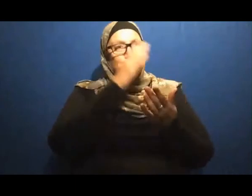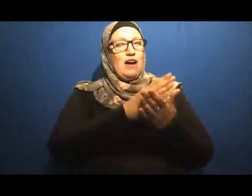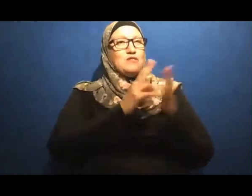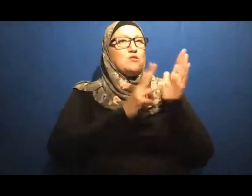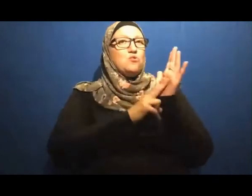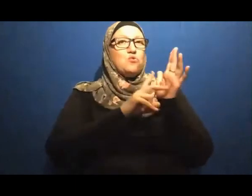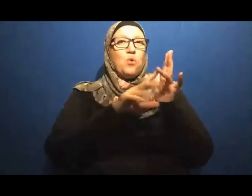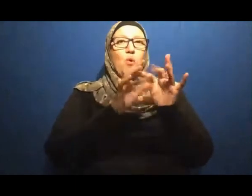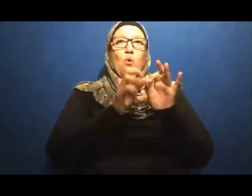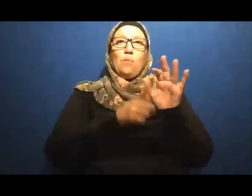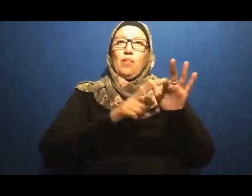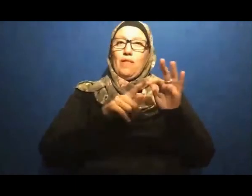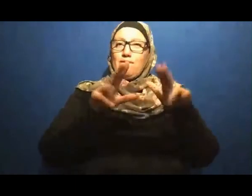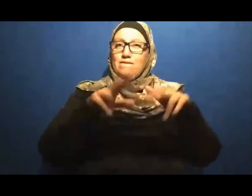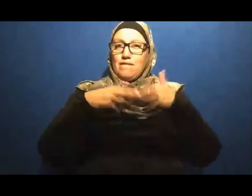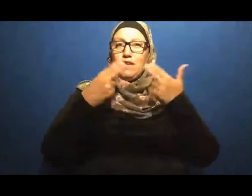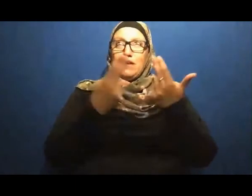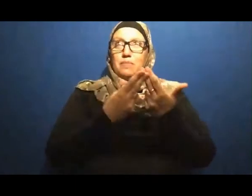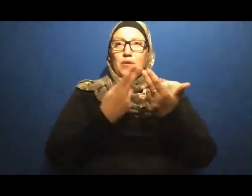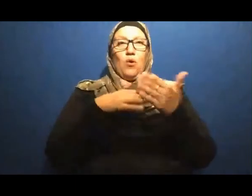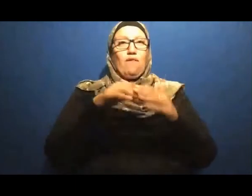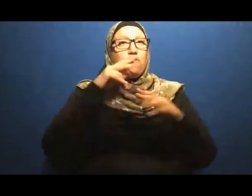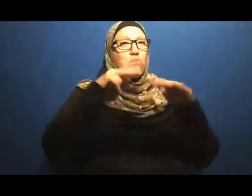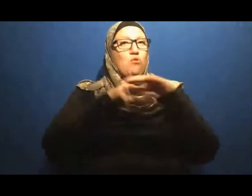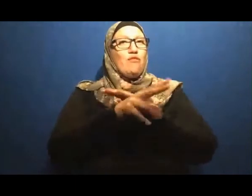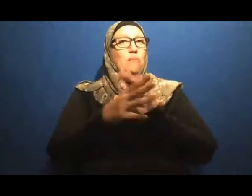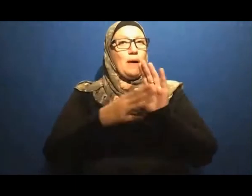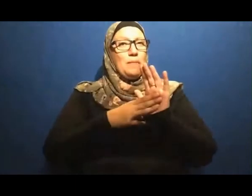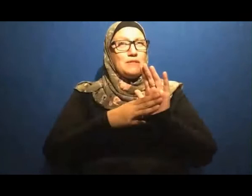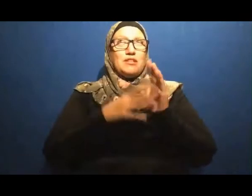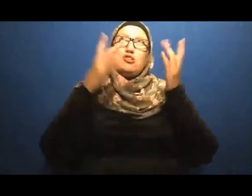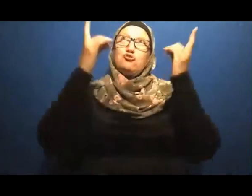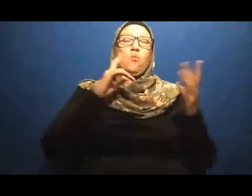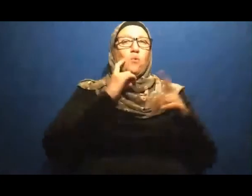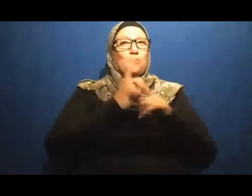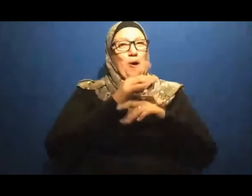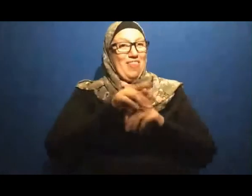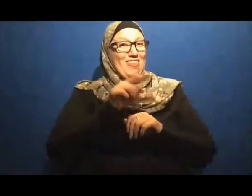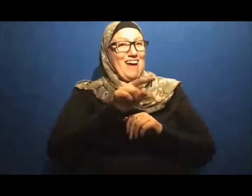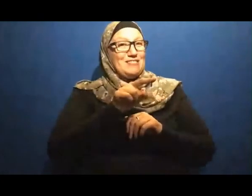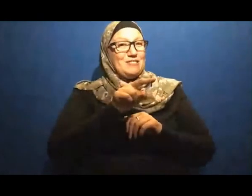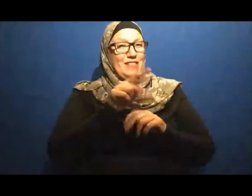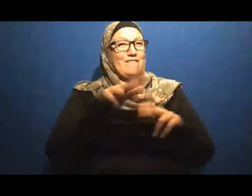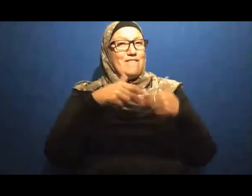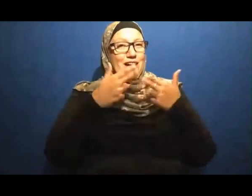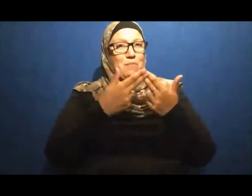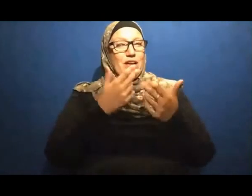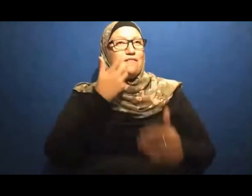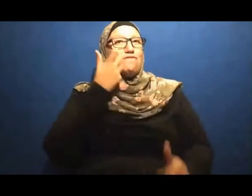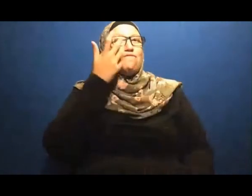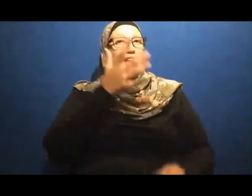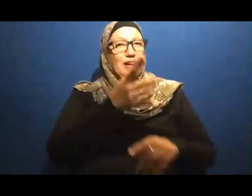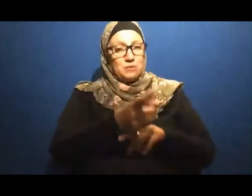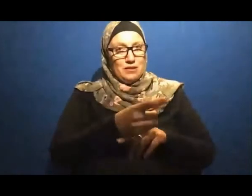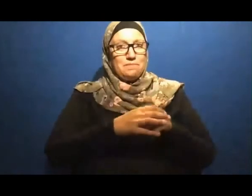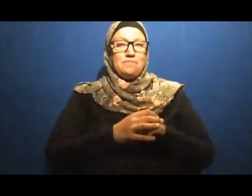the grace of God For next week So the paradox Between faith in God Trust in God Or in today's situation